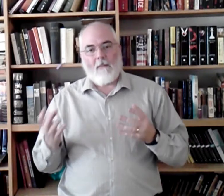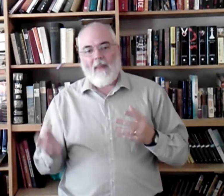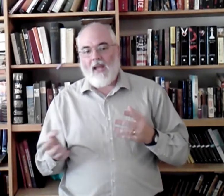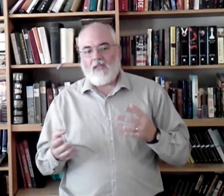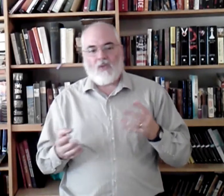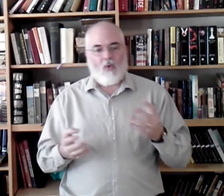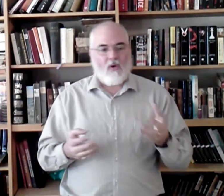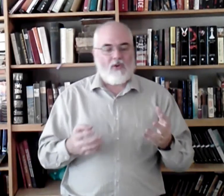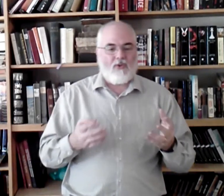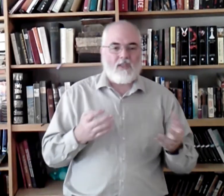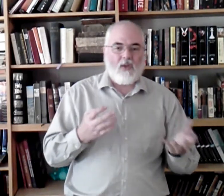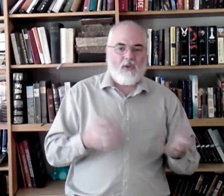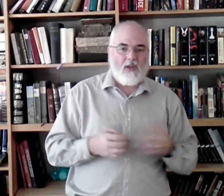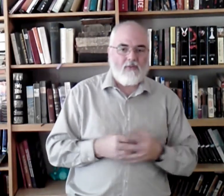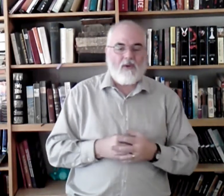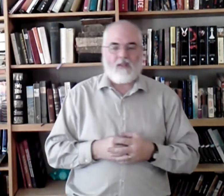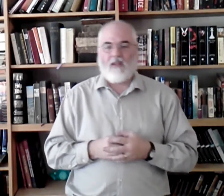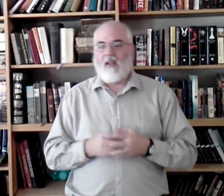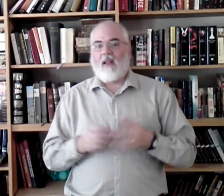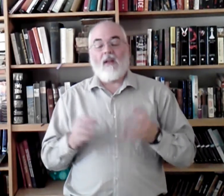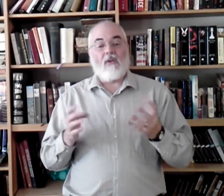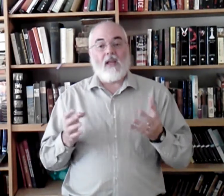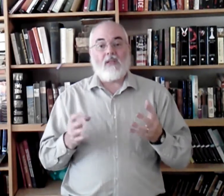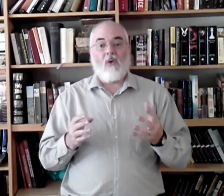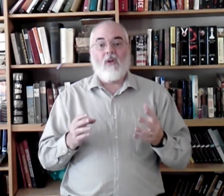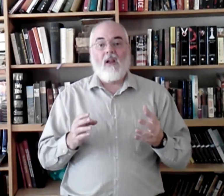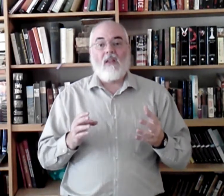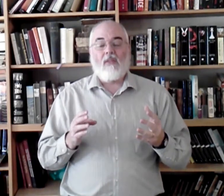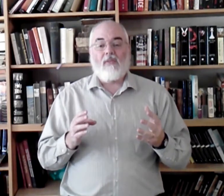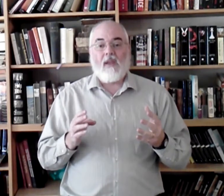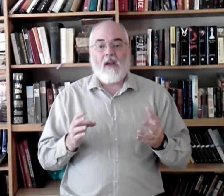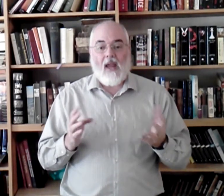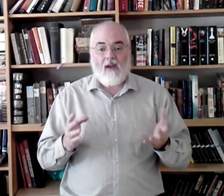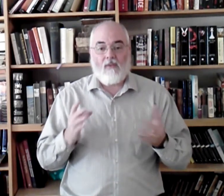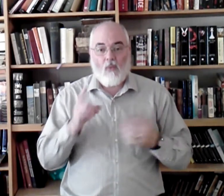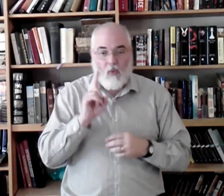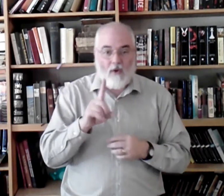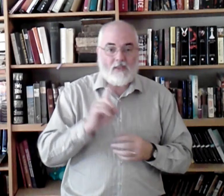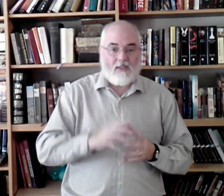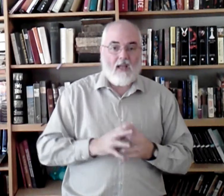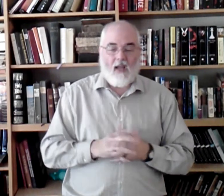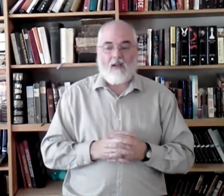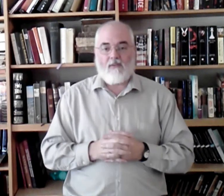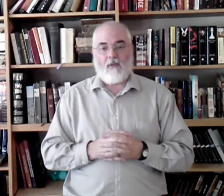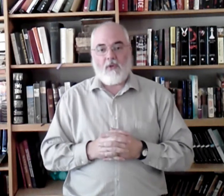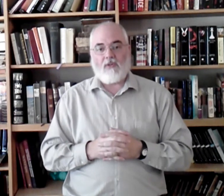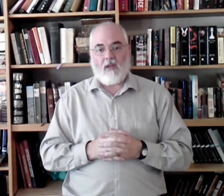bands and orchestras and know the difference. Okay? So, there you have one sign for music.